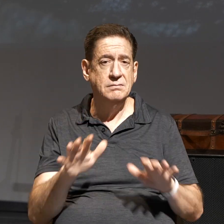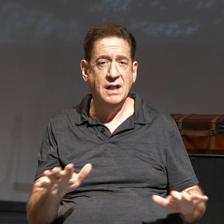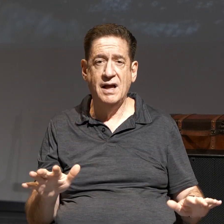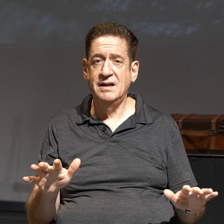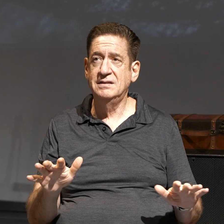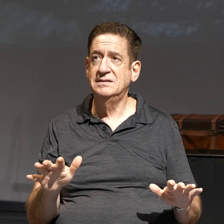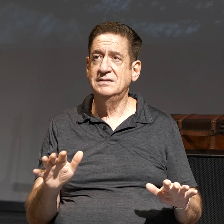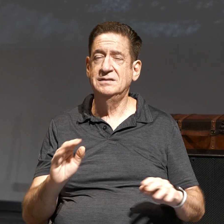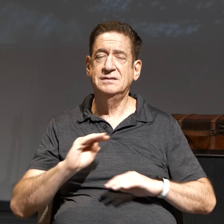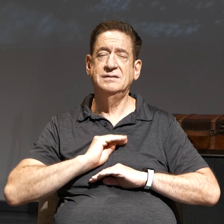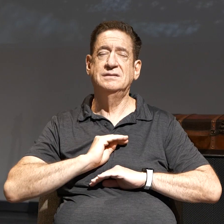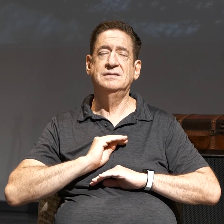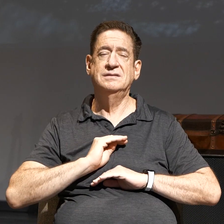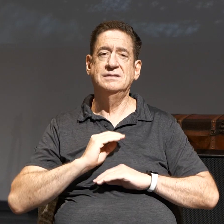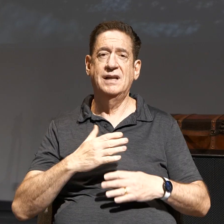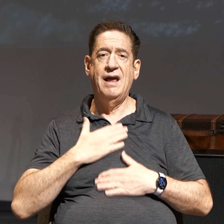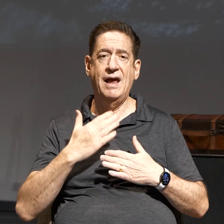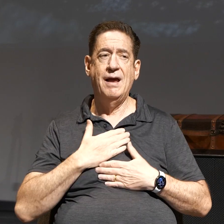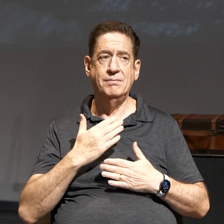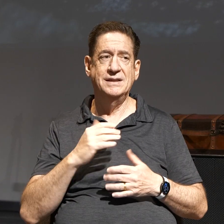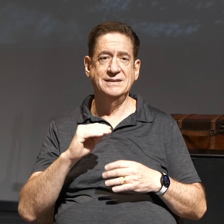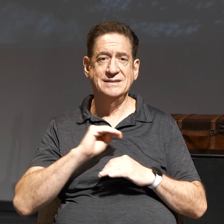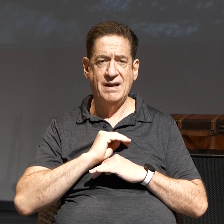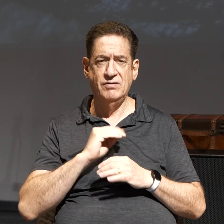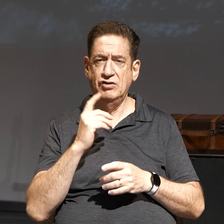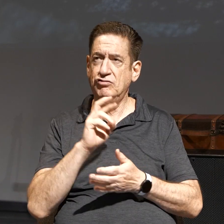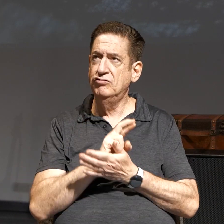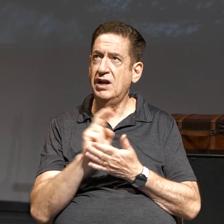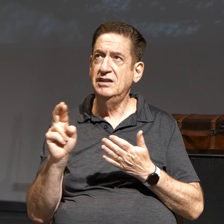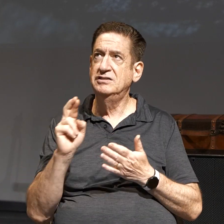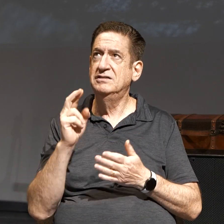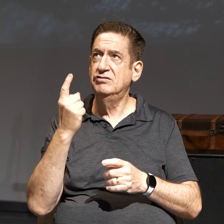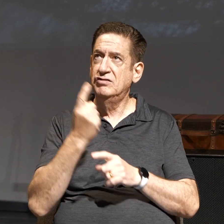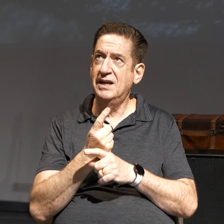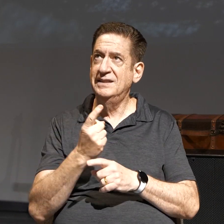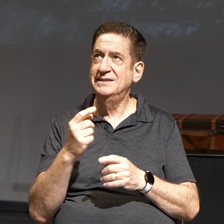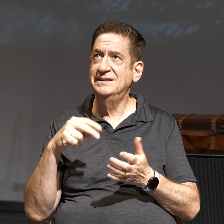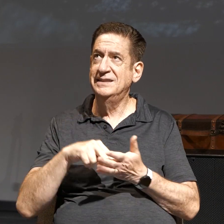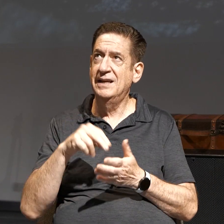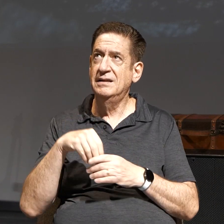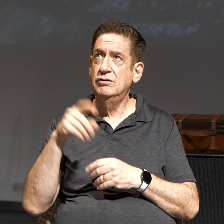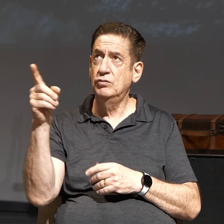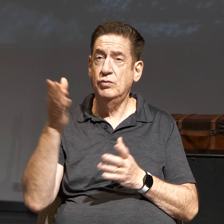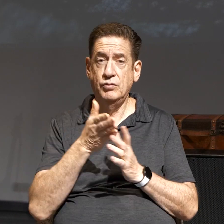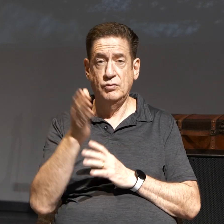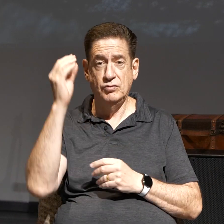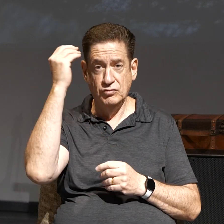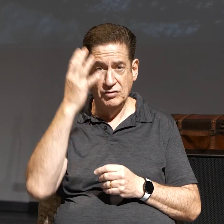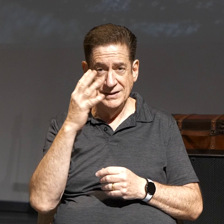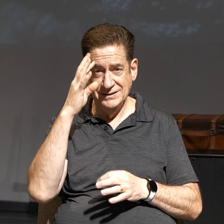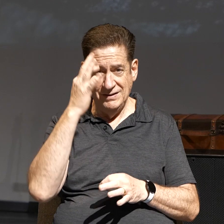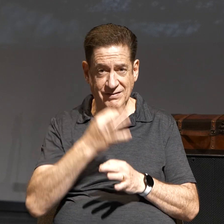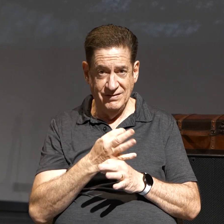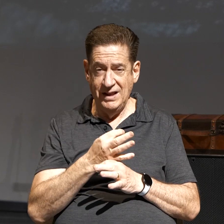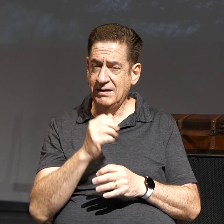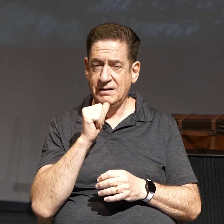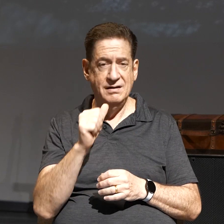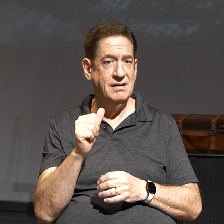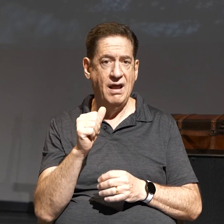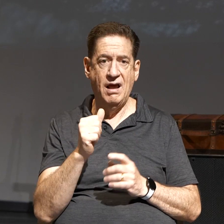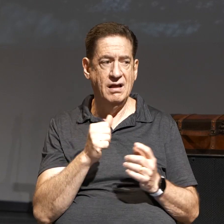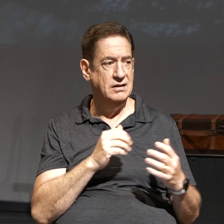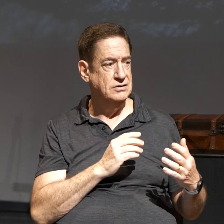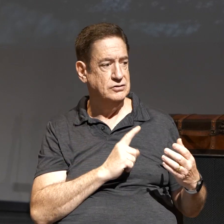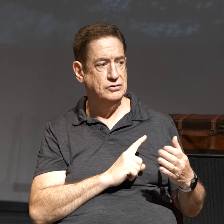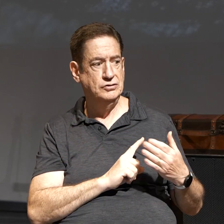contented, happy, satisfied in our righteous, our right standing with you by grace through faith in Christ Jesus, not seduced into